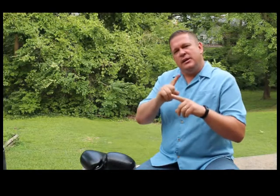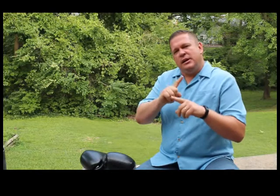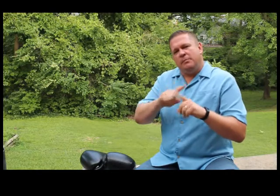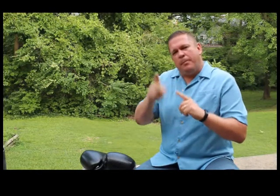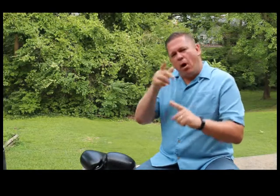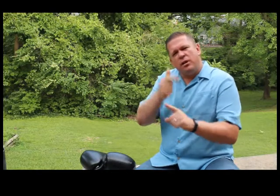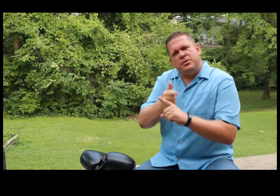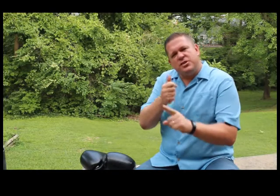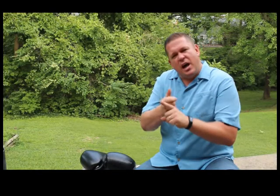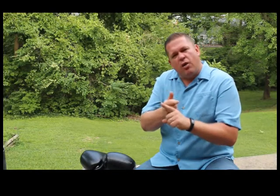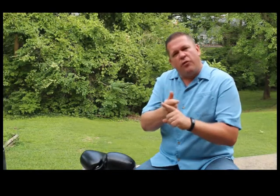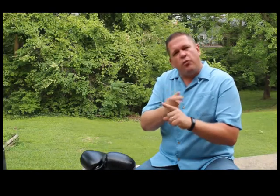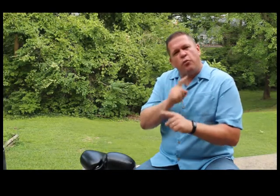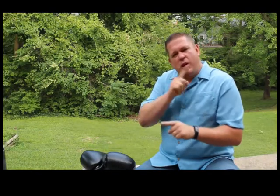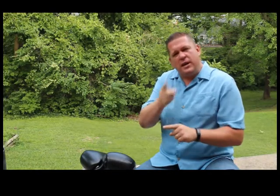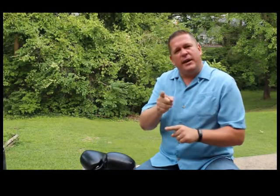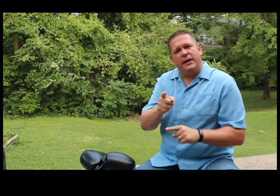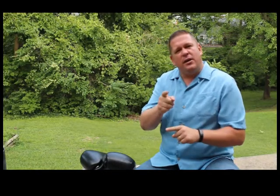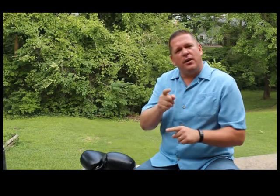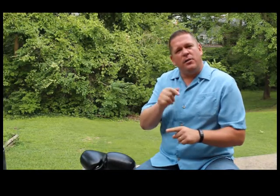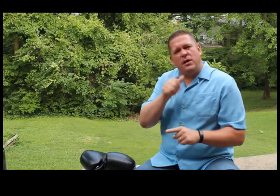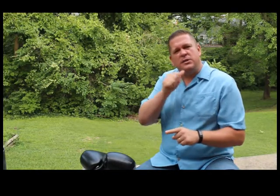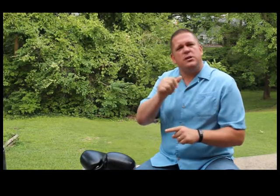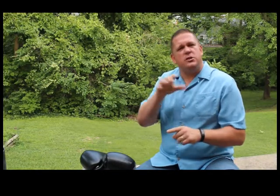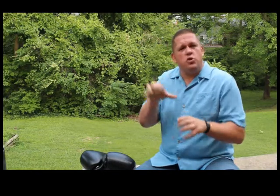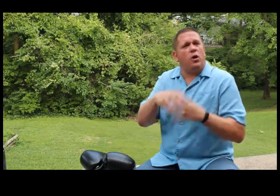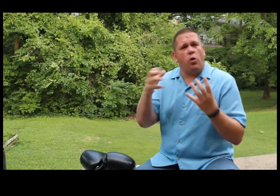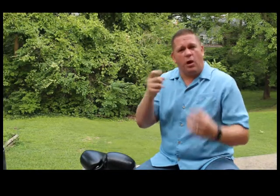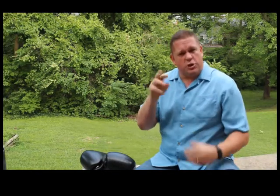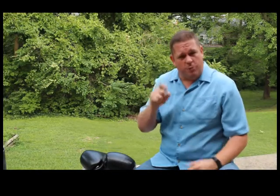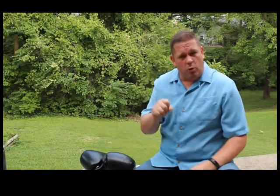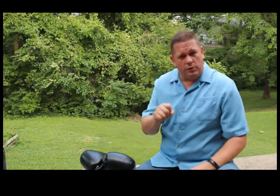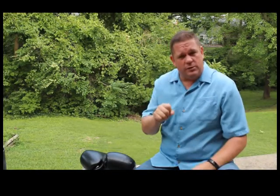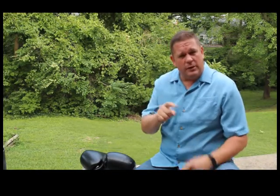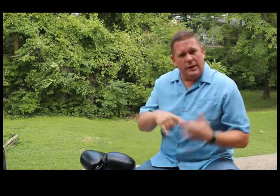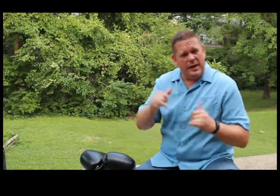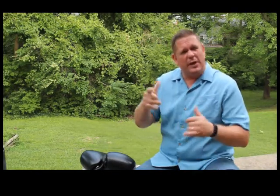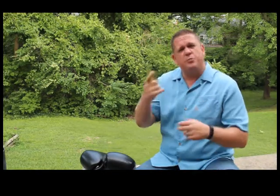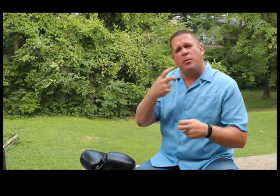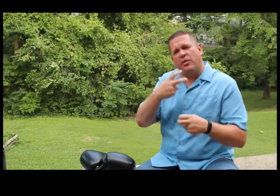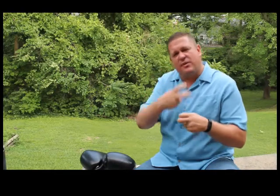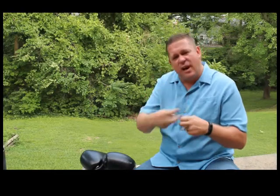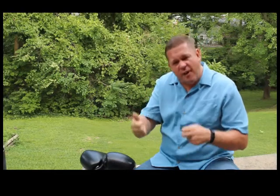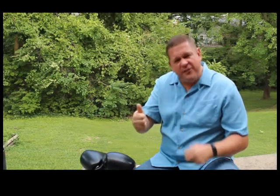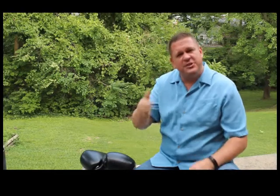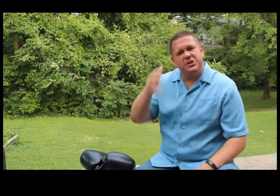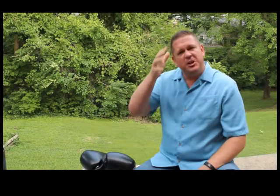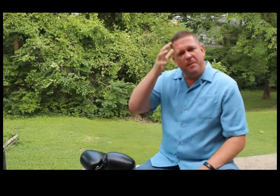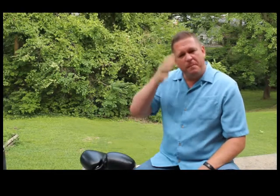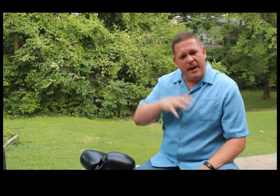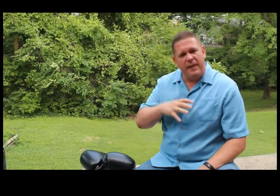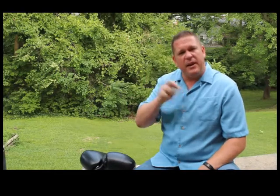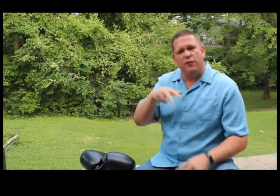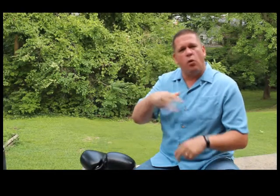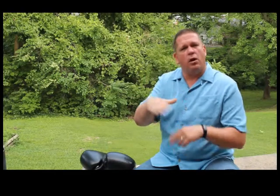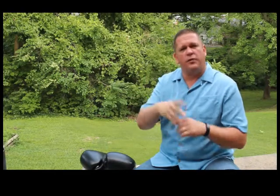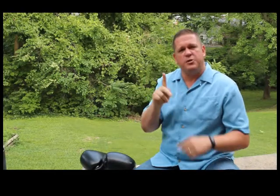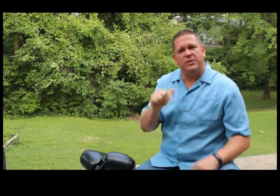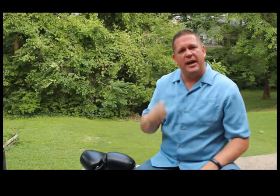But Paul himself really doesn't do a whole lot of sports. And yet, was probably one of the toughest men that ever walked on this planet.